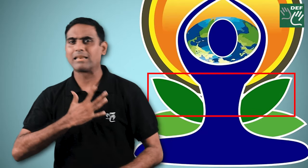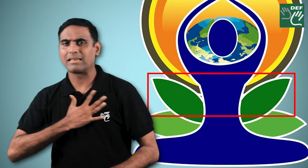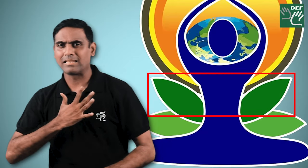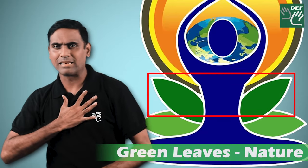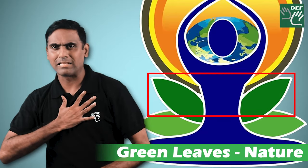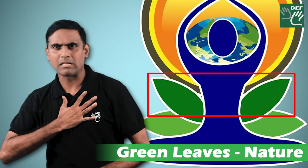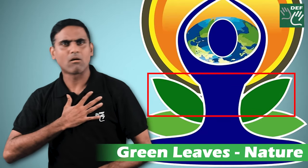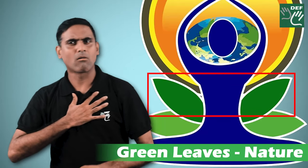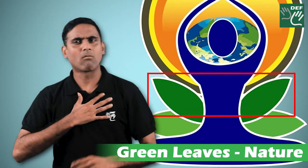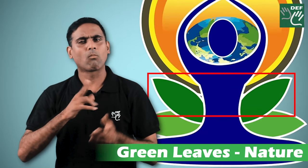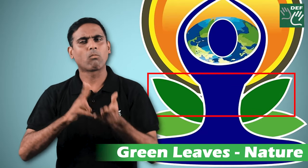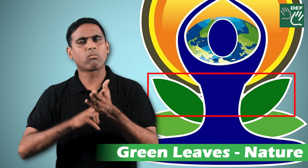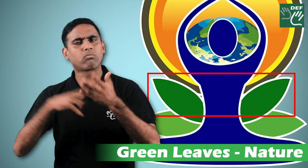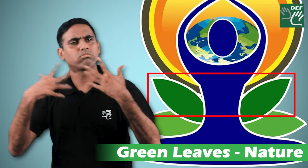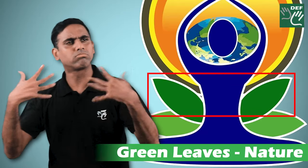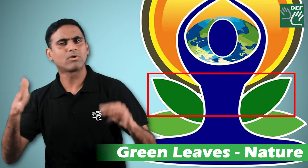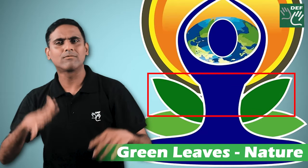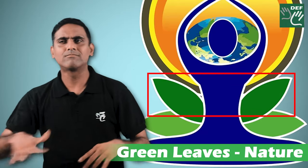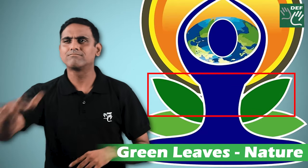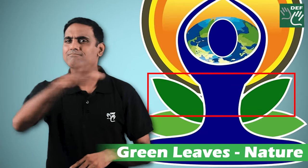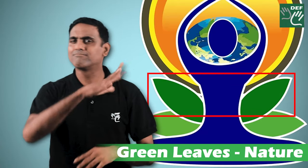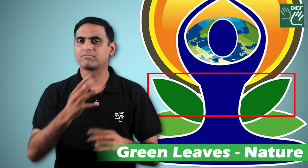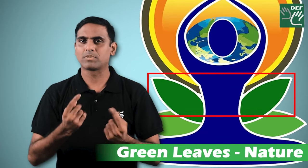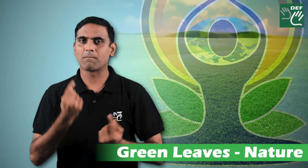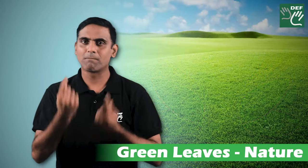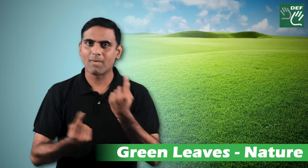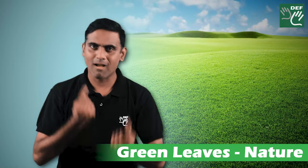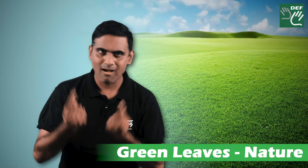green leaves green leaves symbolizes nature